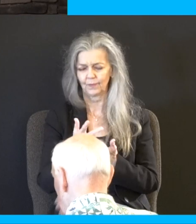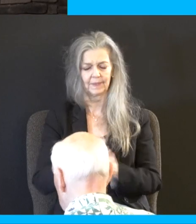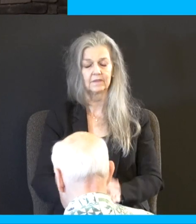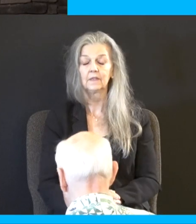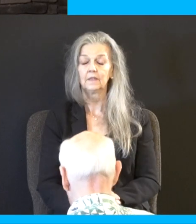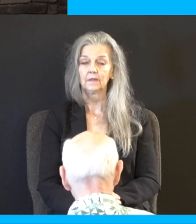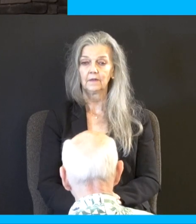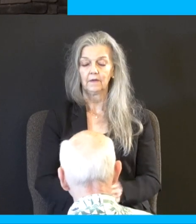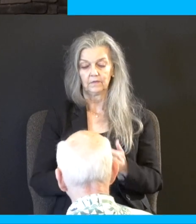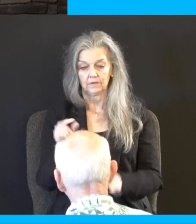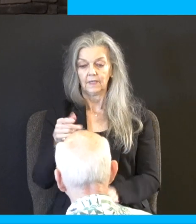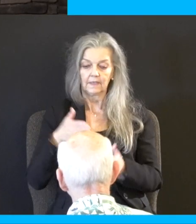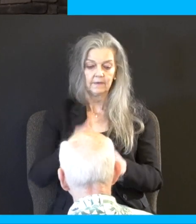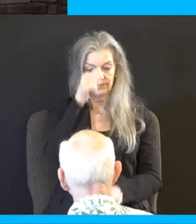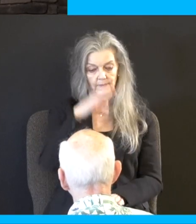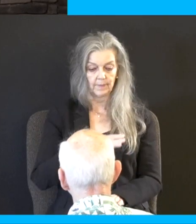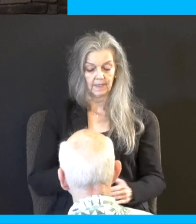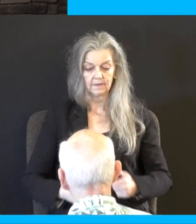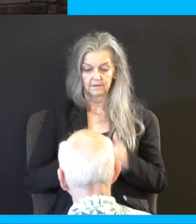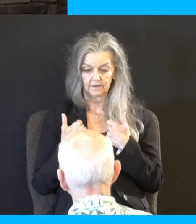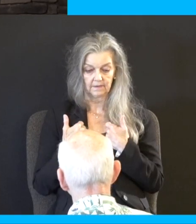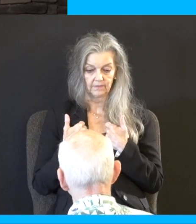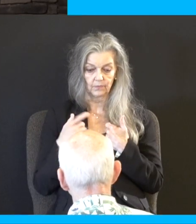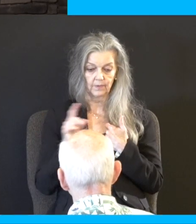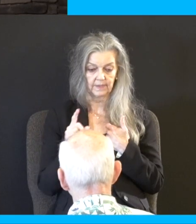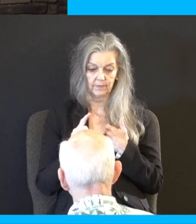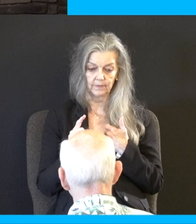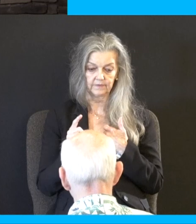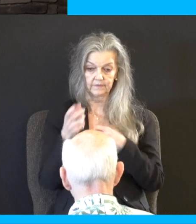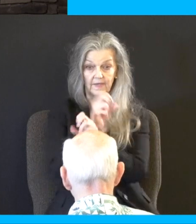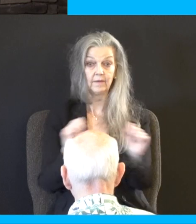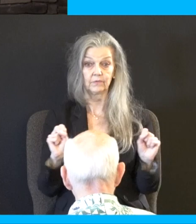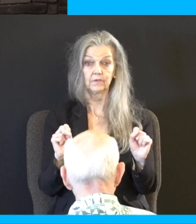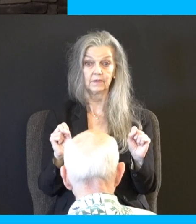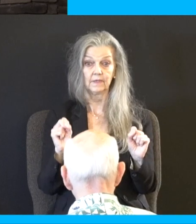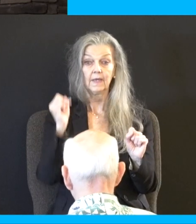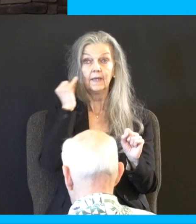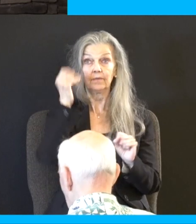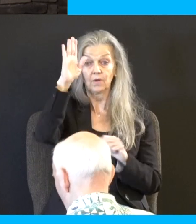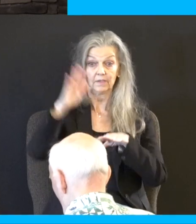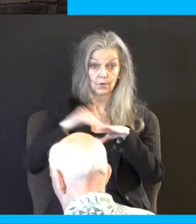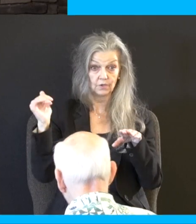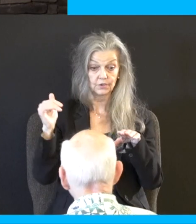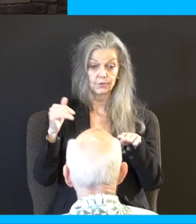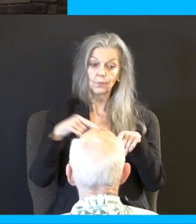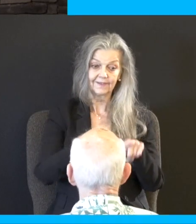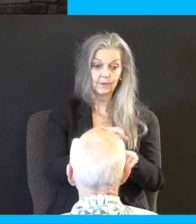verse 20, let every man abide in the same calling wherein he was called. Are you called being a servant or a slave is the idea. Care not